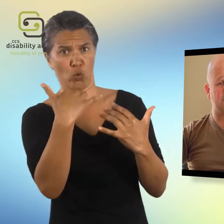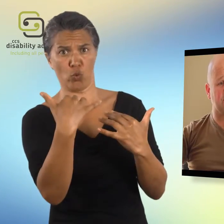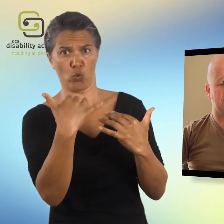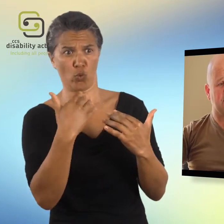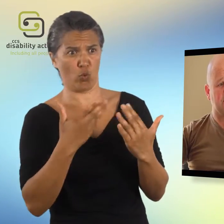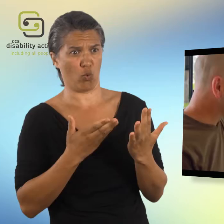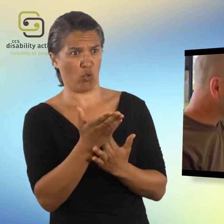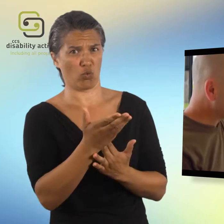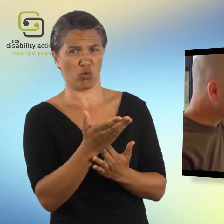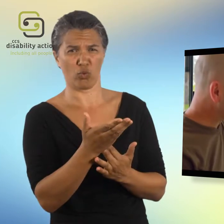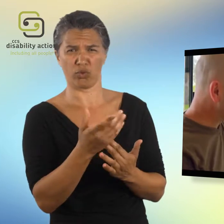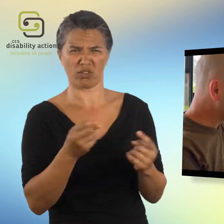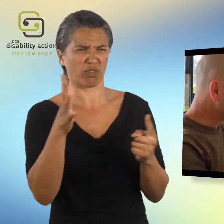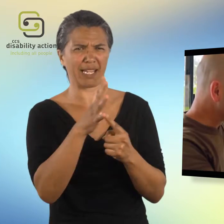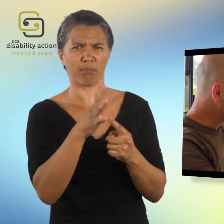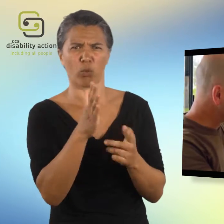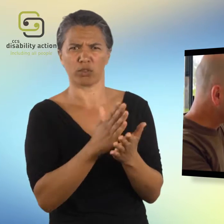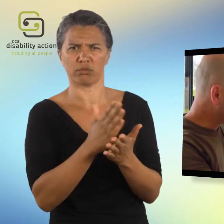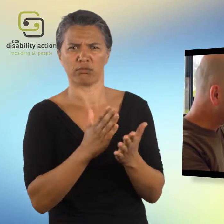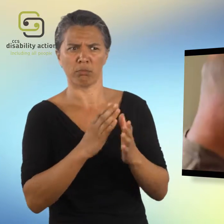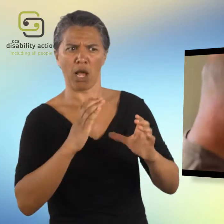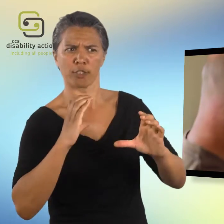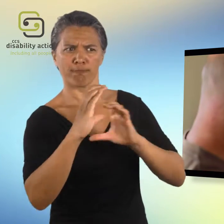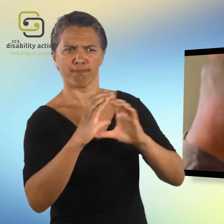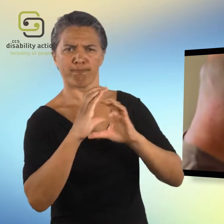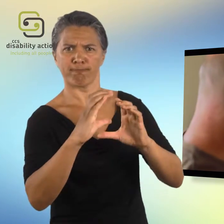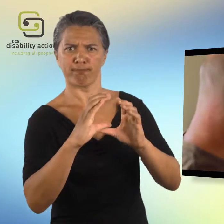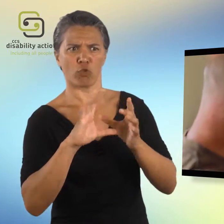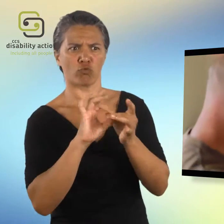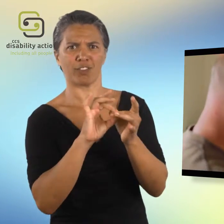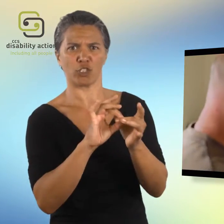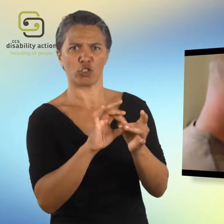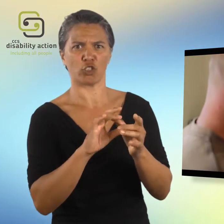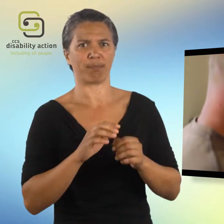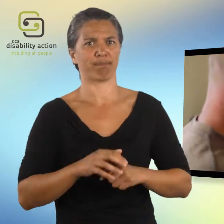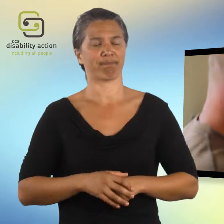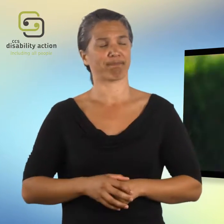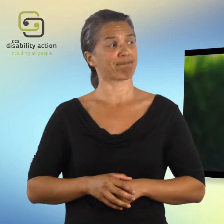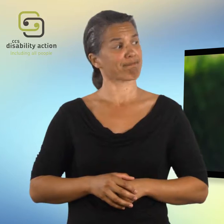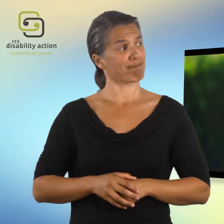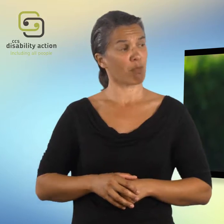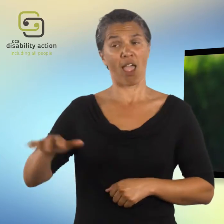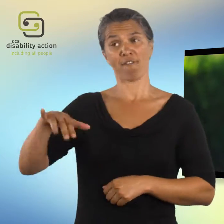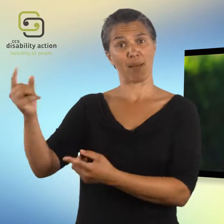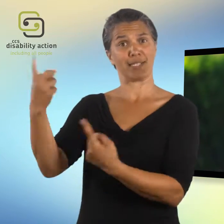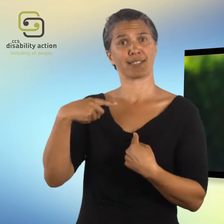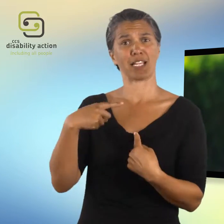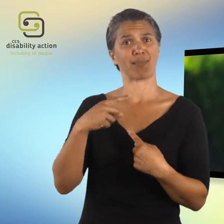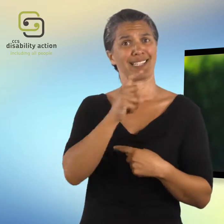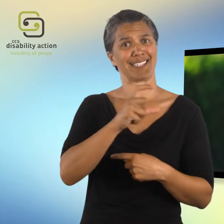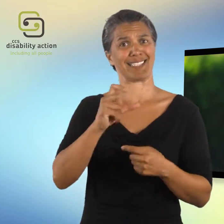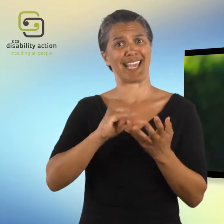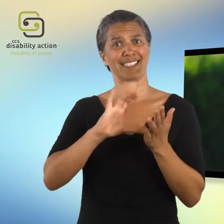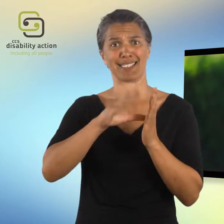you that way. So that's a very, important aspect of that relationship I think. Families have told me that CCS Disability Action